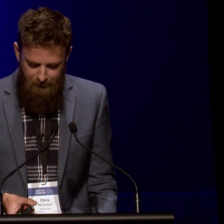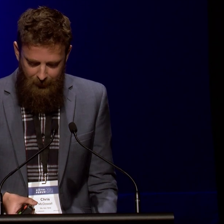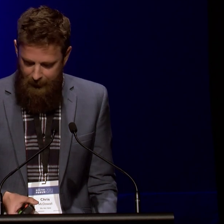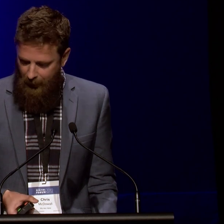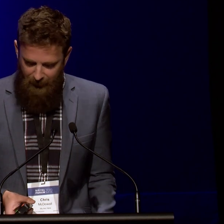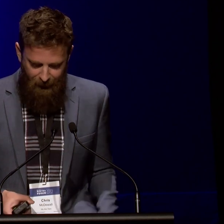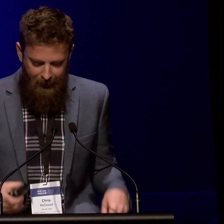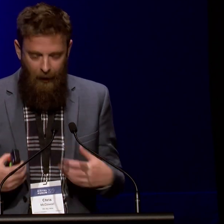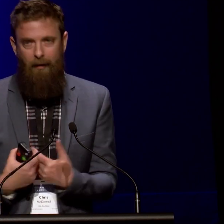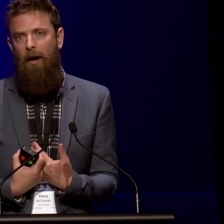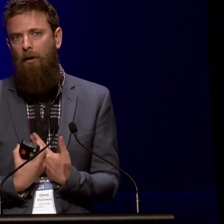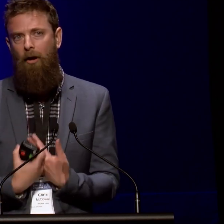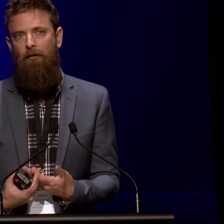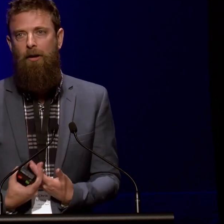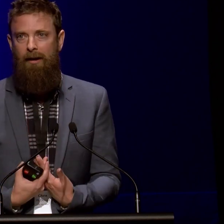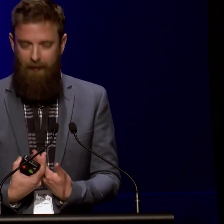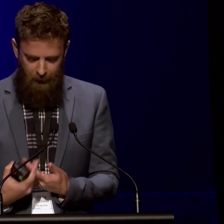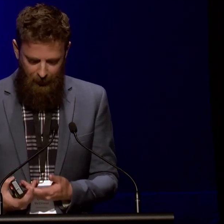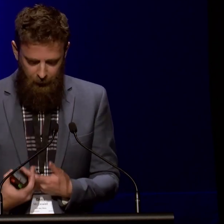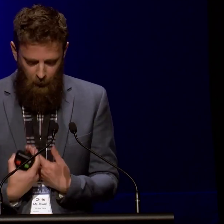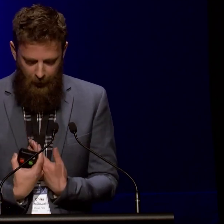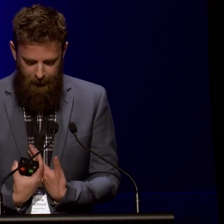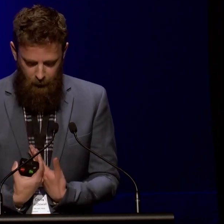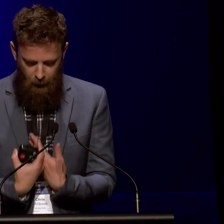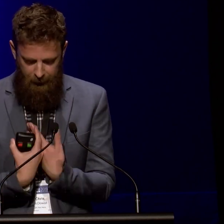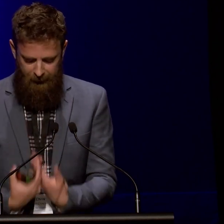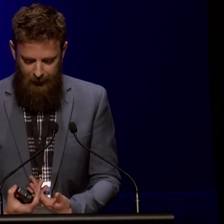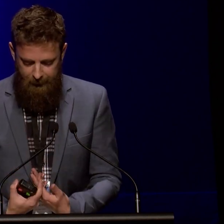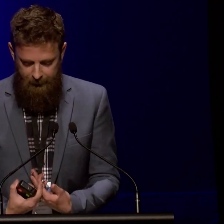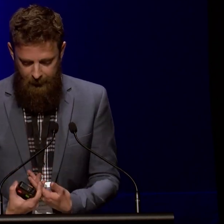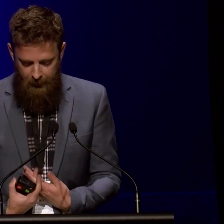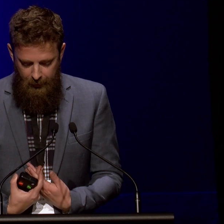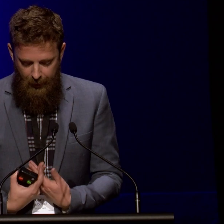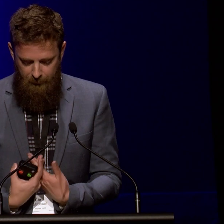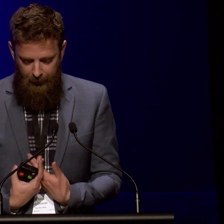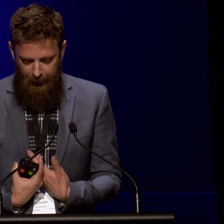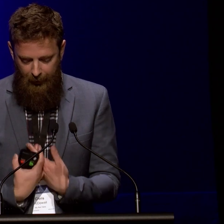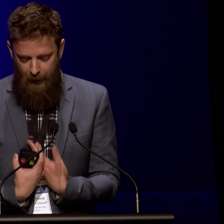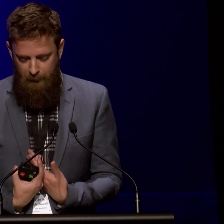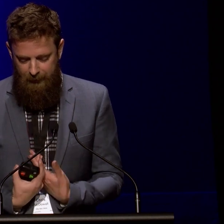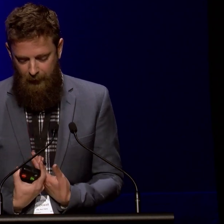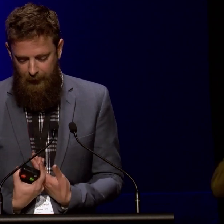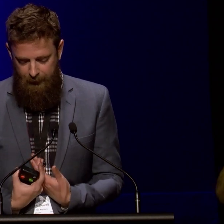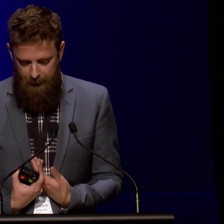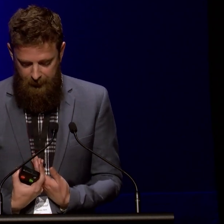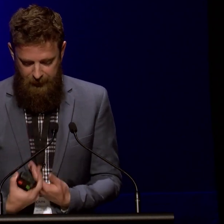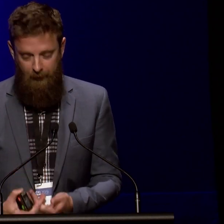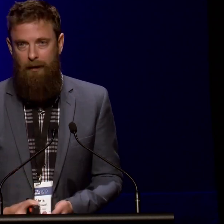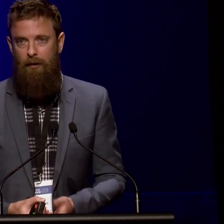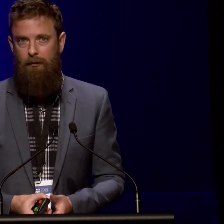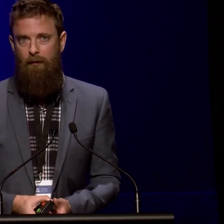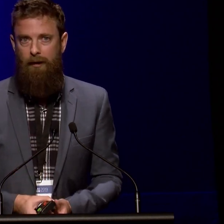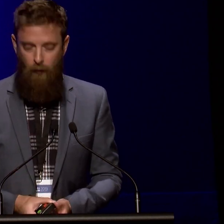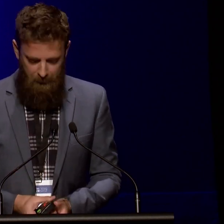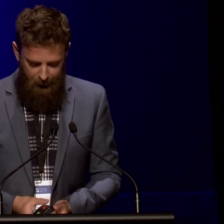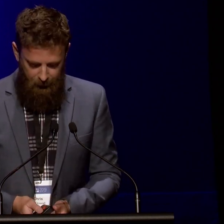them. And I'm afraid I won't offer you anything quite so wise or concise, but I humbly try to share